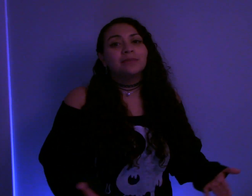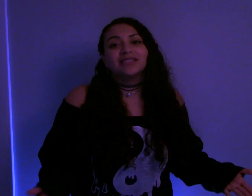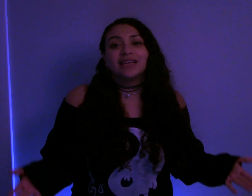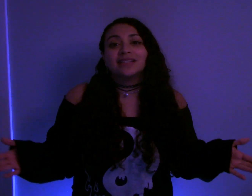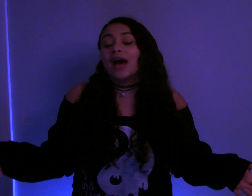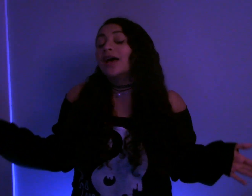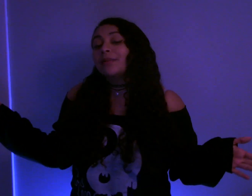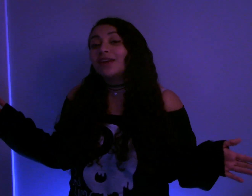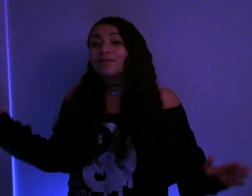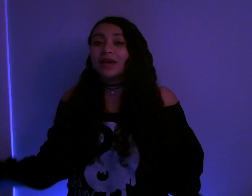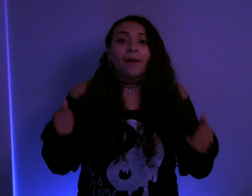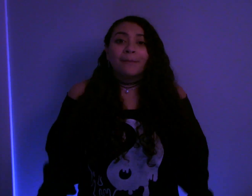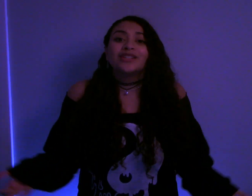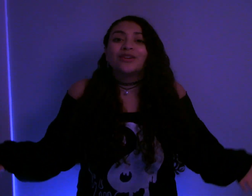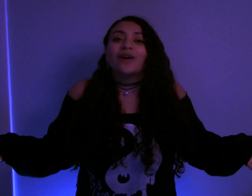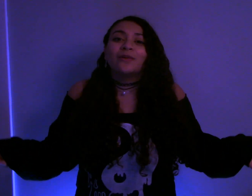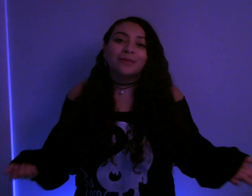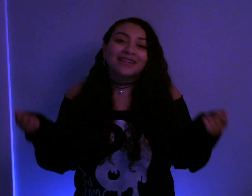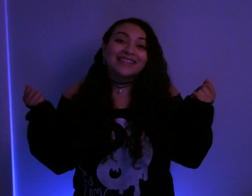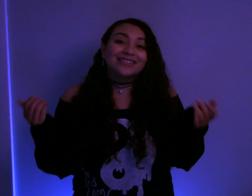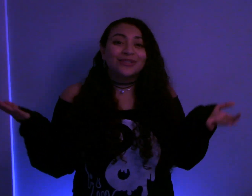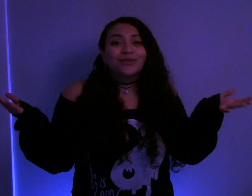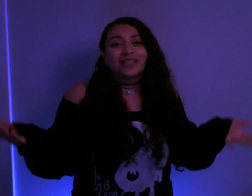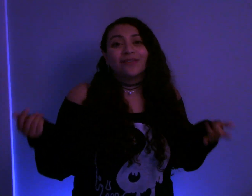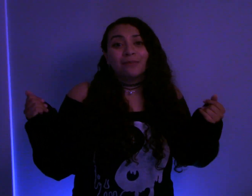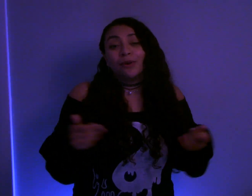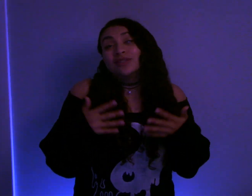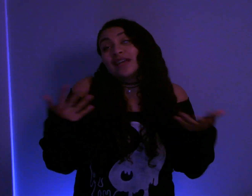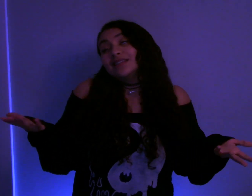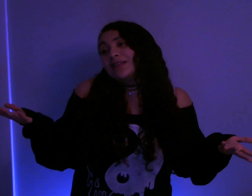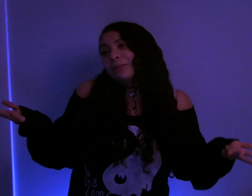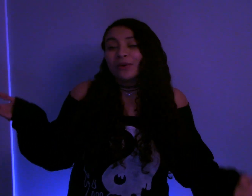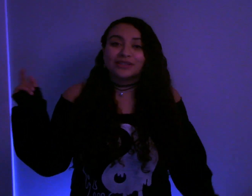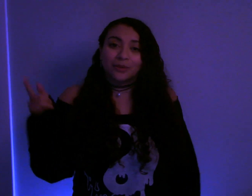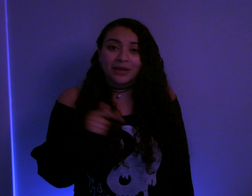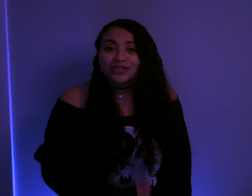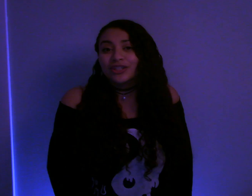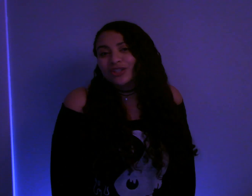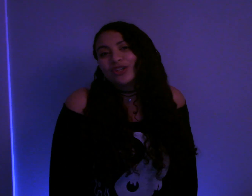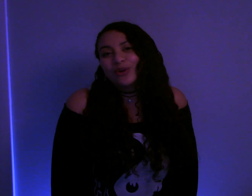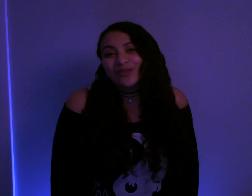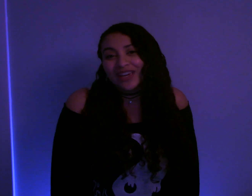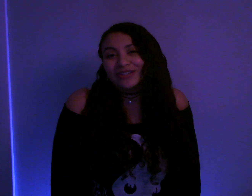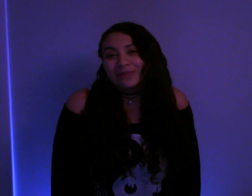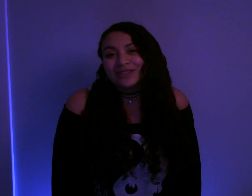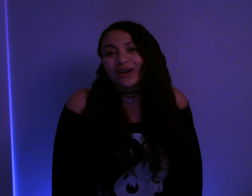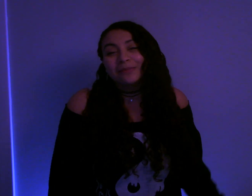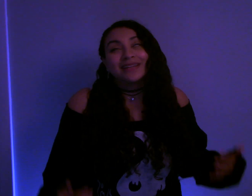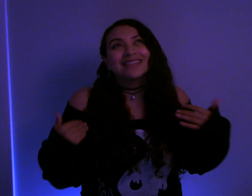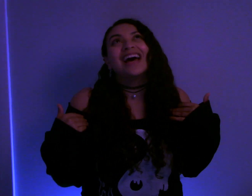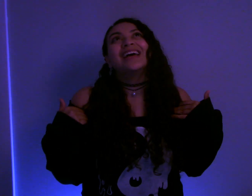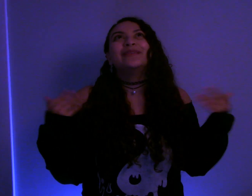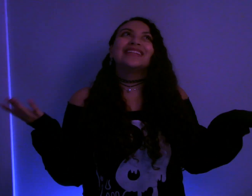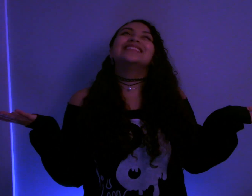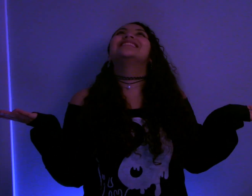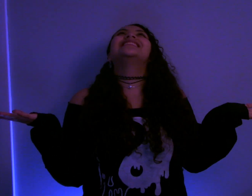mistakes I might have made Make sure to follow me because I do stuff I post at some point So make sure to turn your notification bells on Because I'm inconsistent